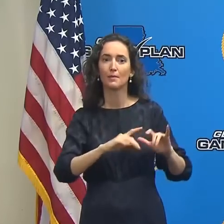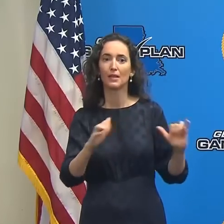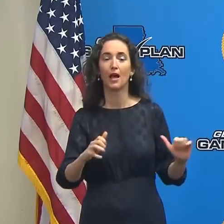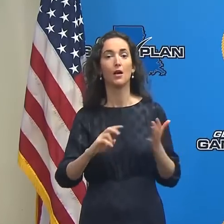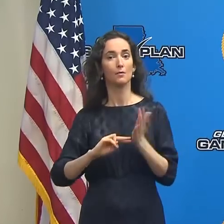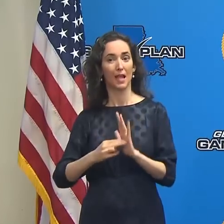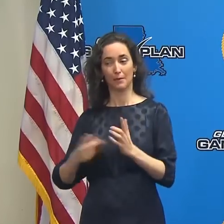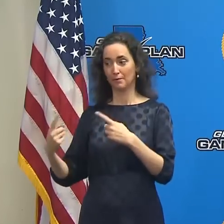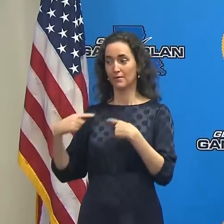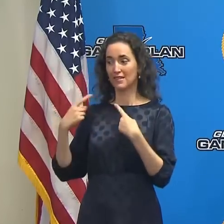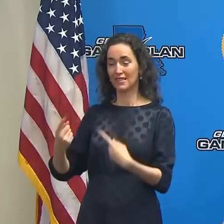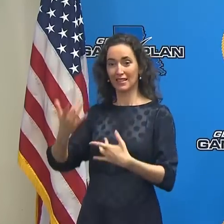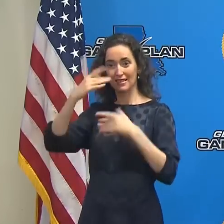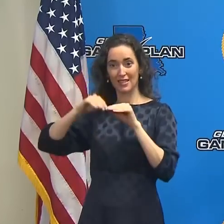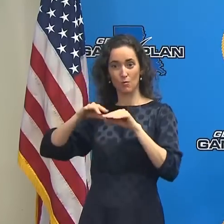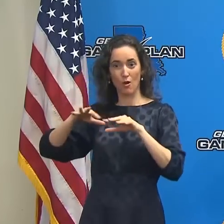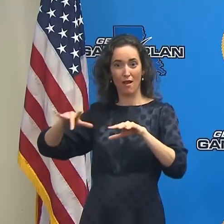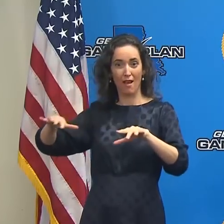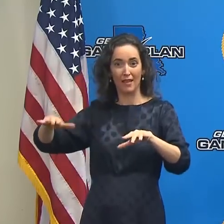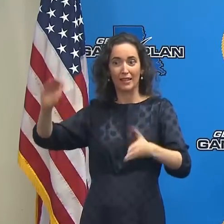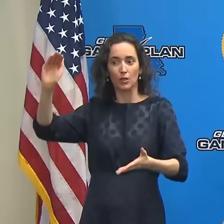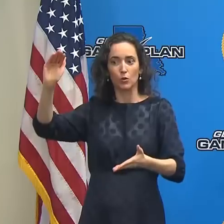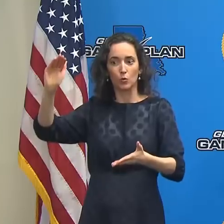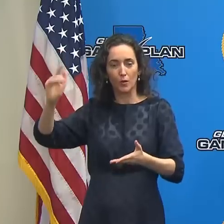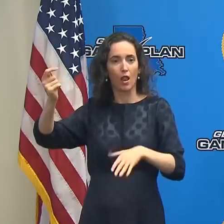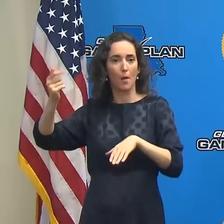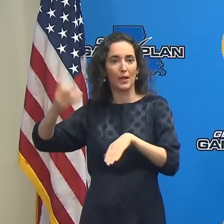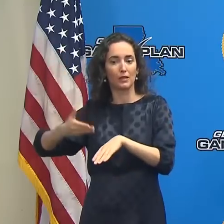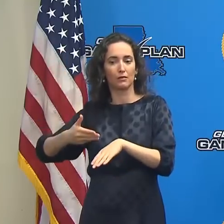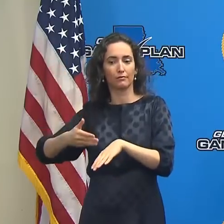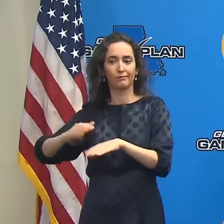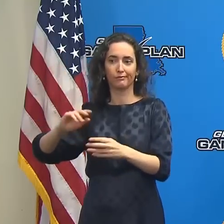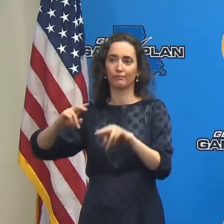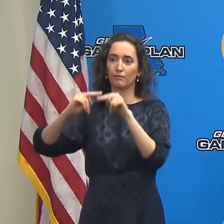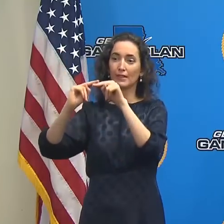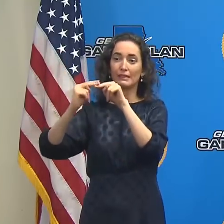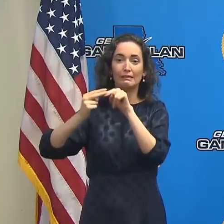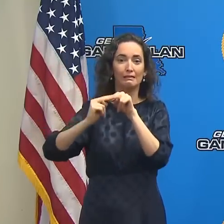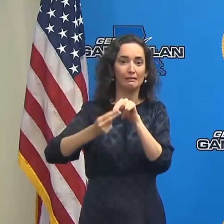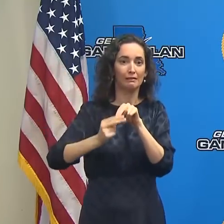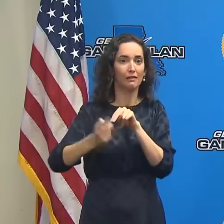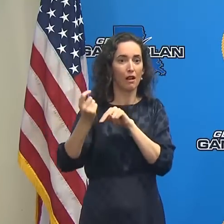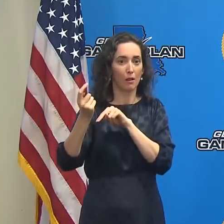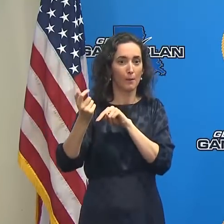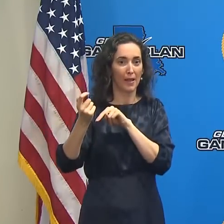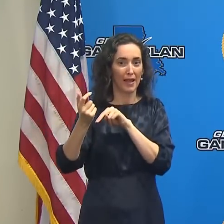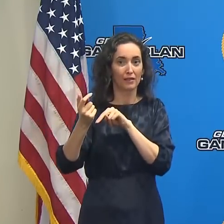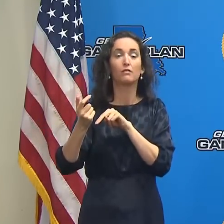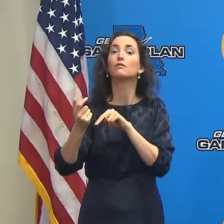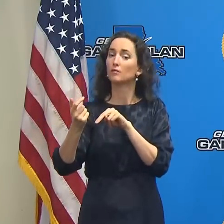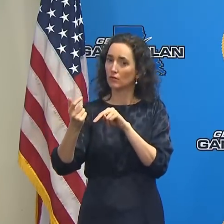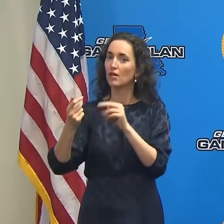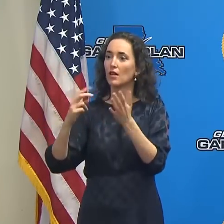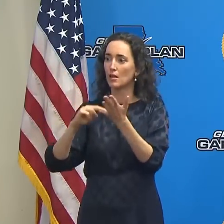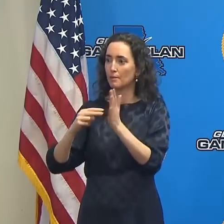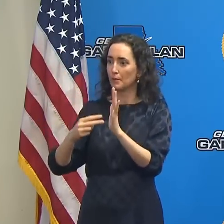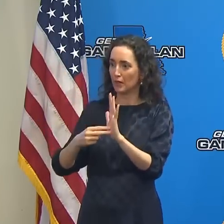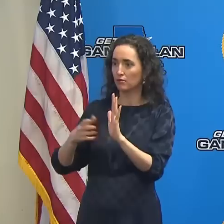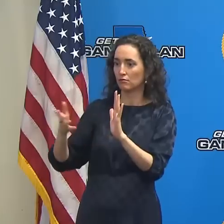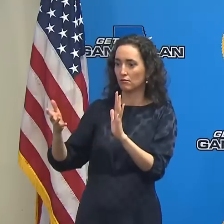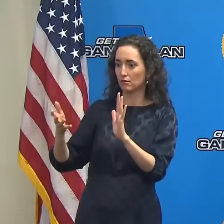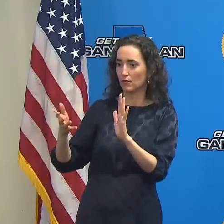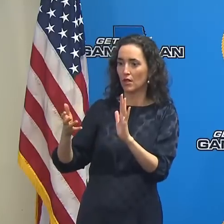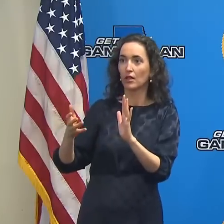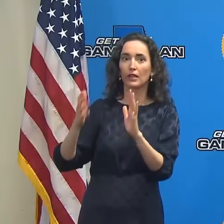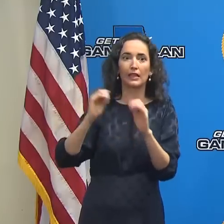momentum we've been able to get. With respect to those numbers that I just mentioned, I can go ahead and announce today that our